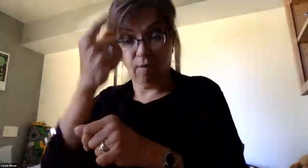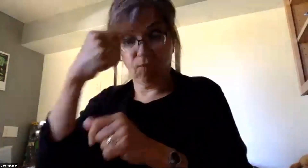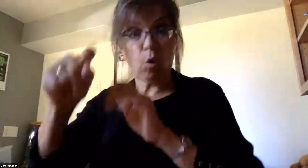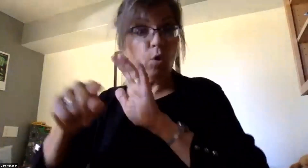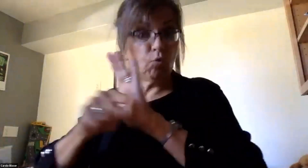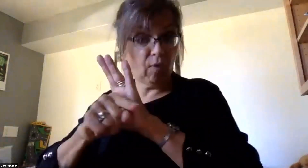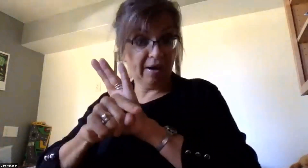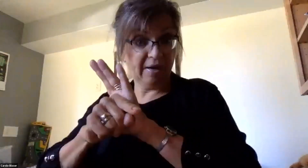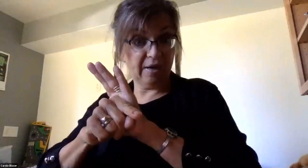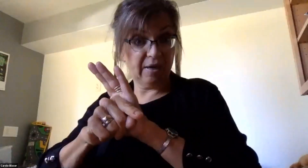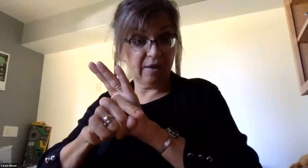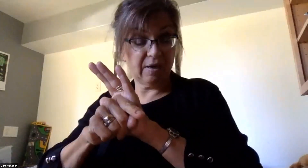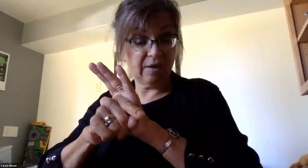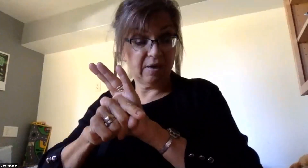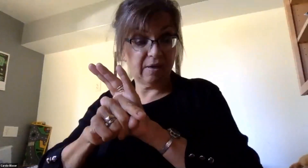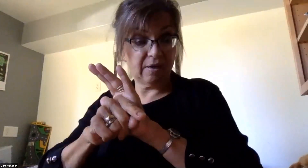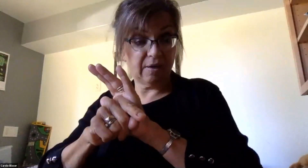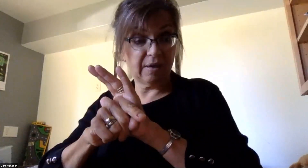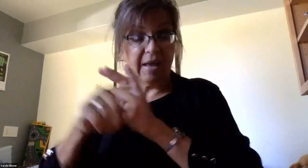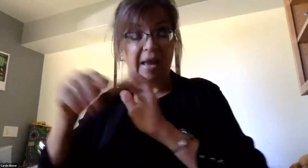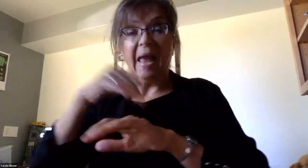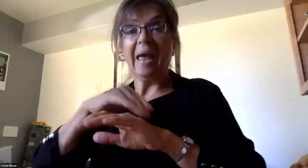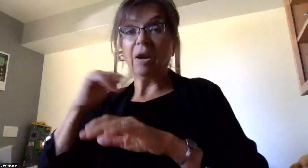occur involved at all grade levels.